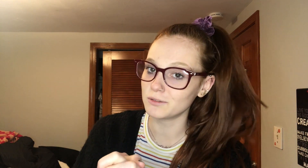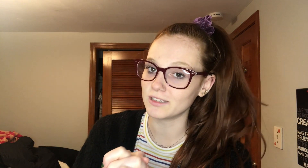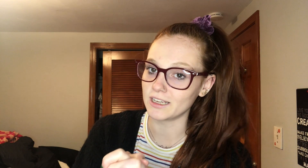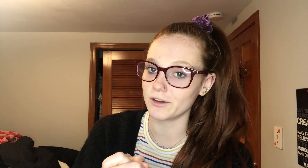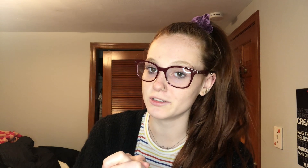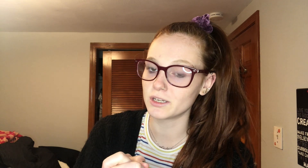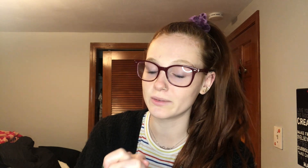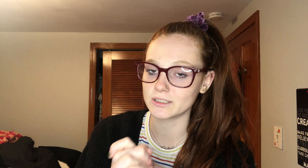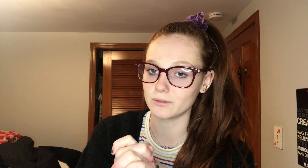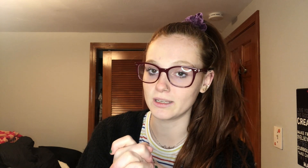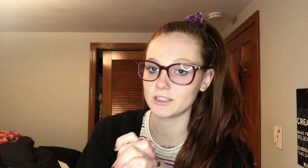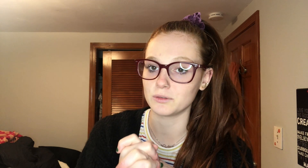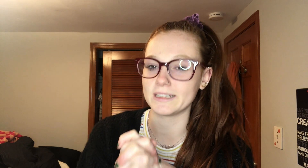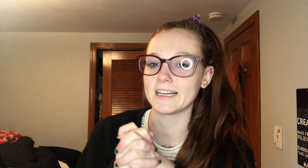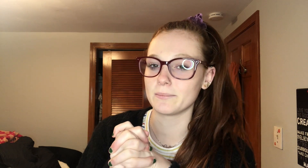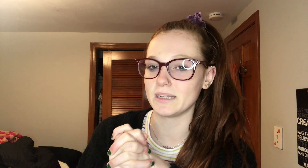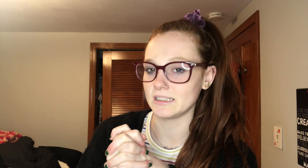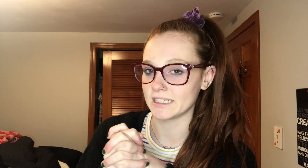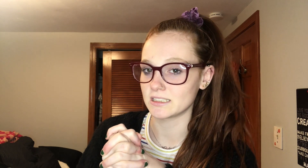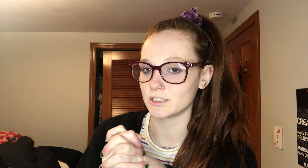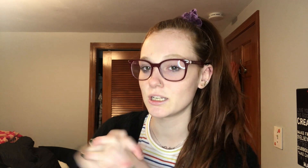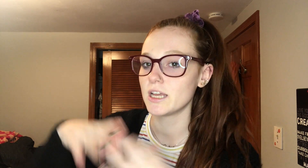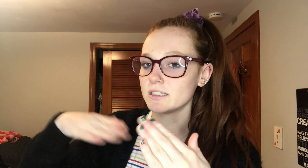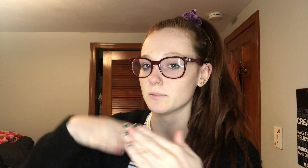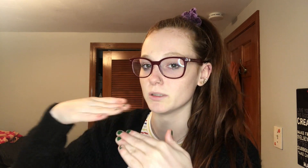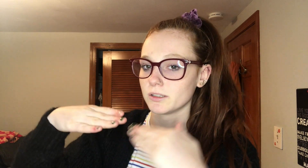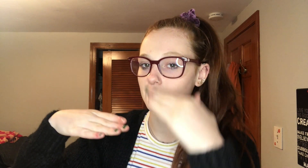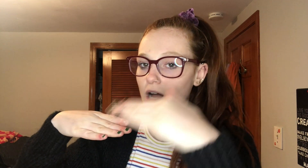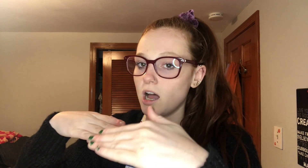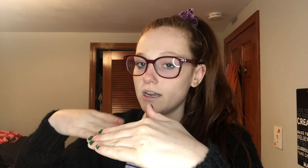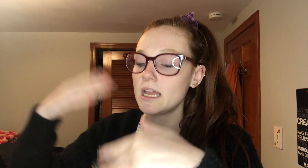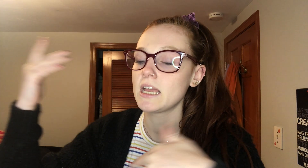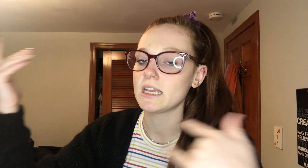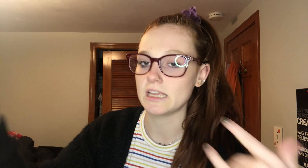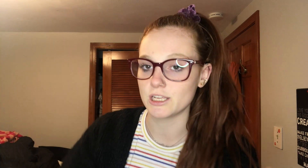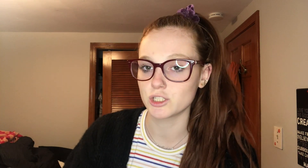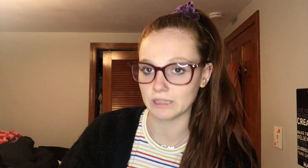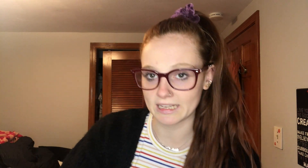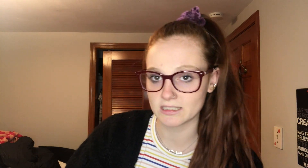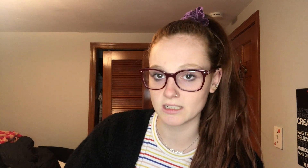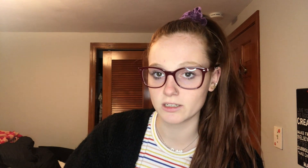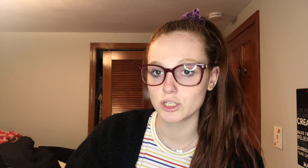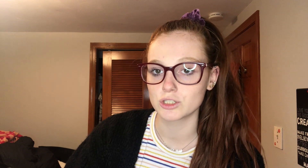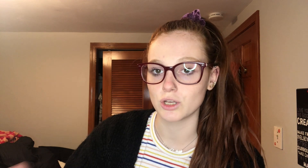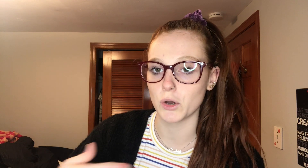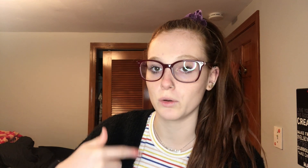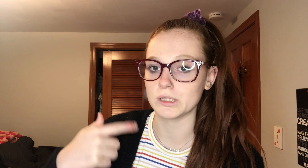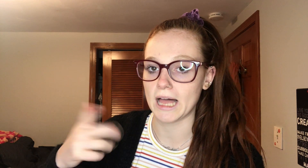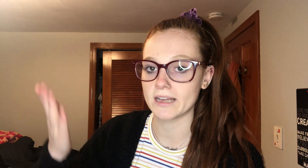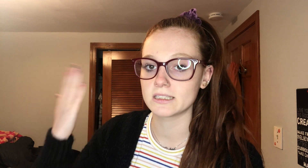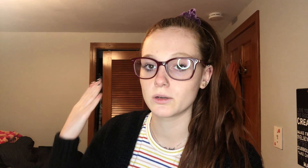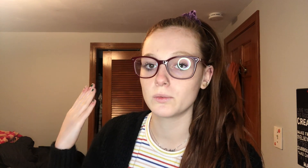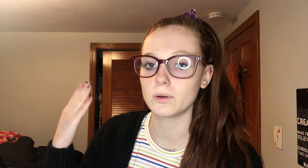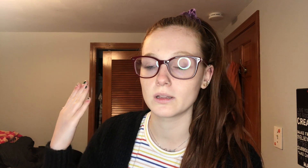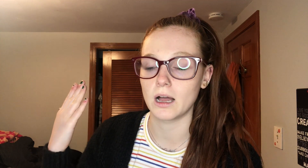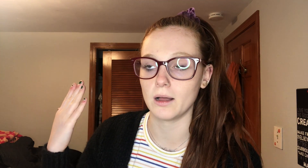videos once a week doing like mini lessons to build upon each lesson so last um